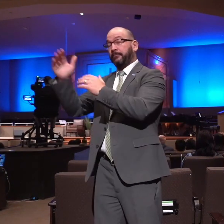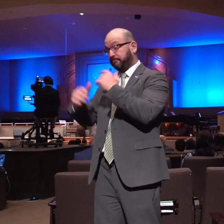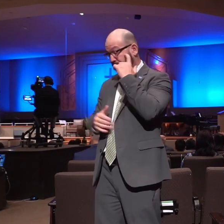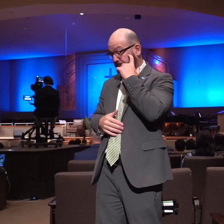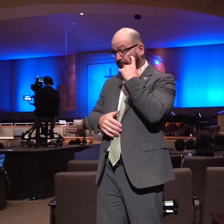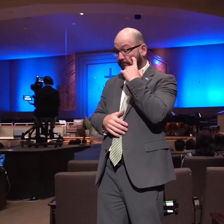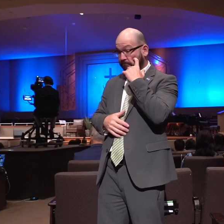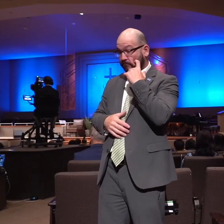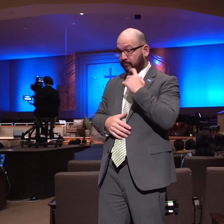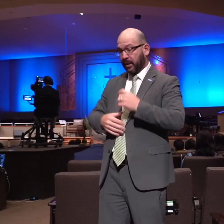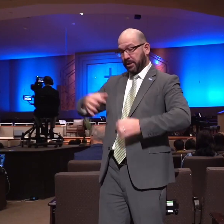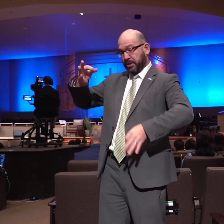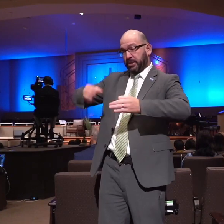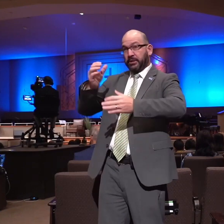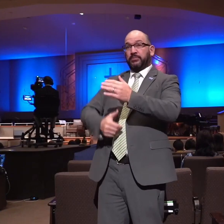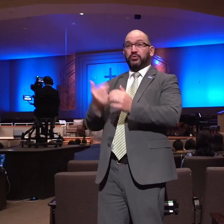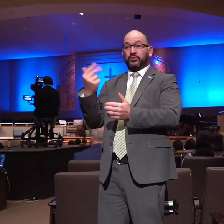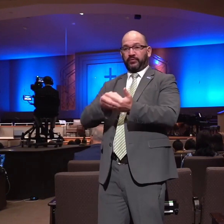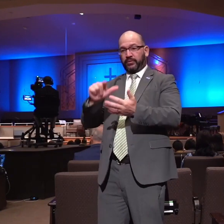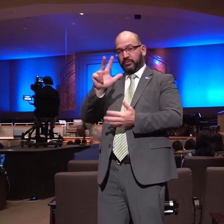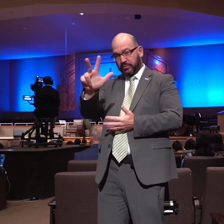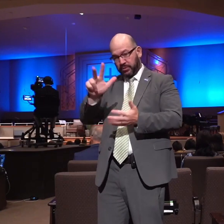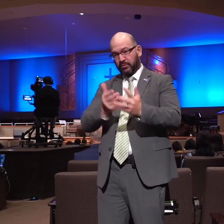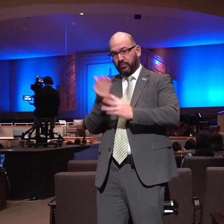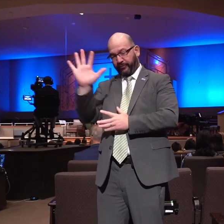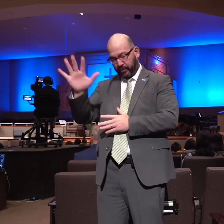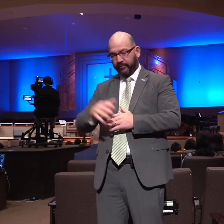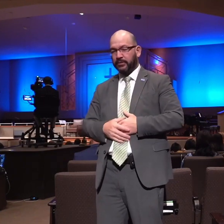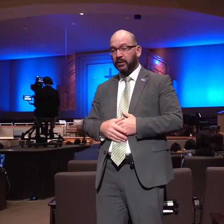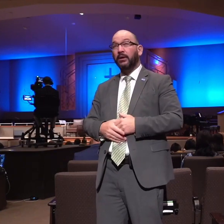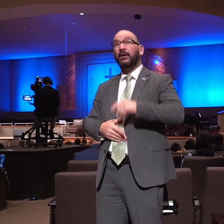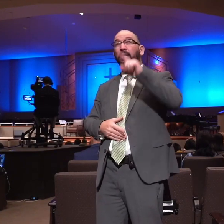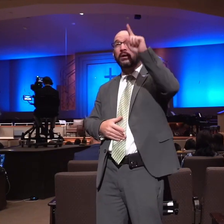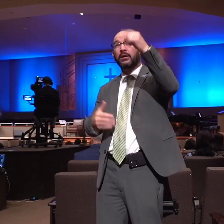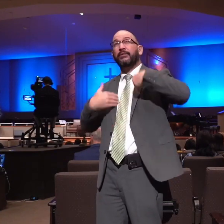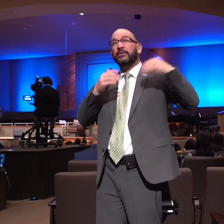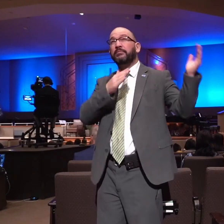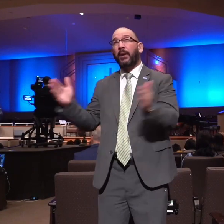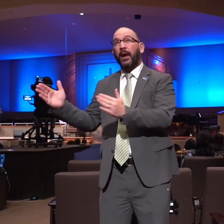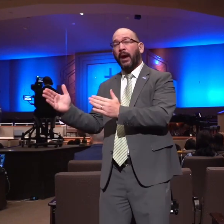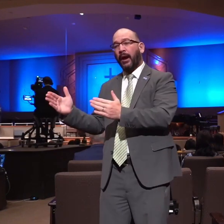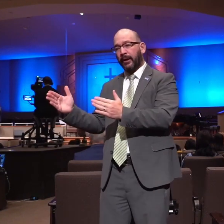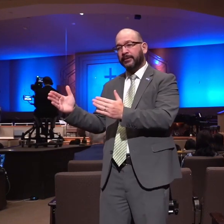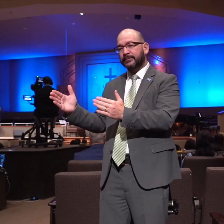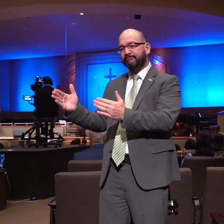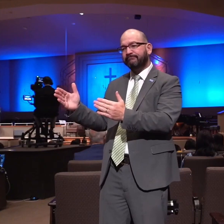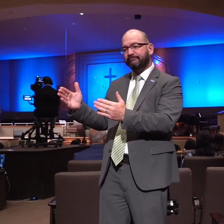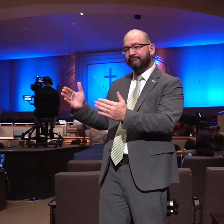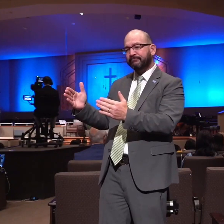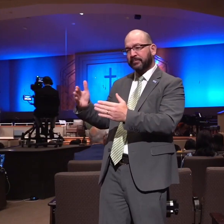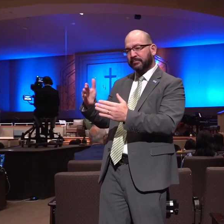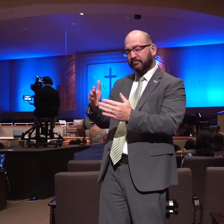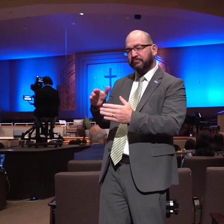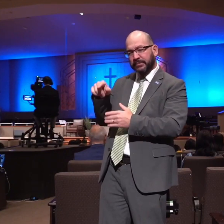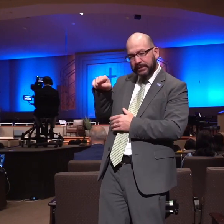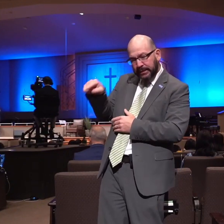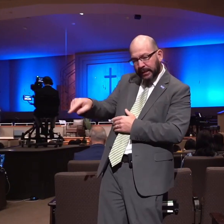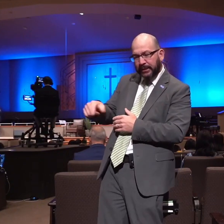Judges 13 verses 3 through 5 that God had designed Samson's life placed him under a